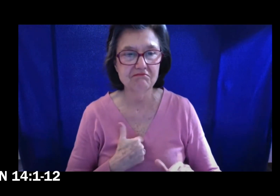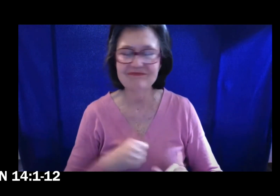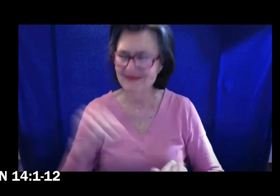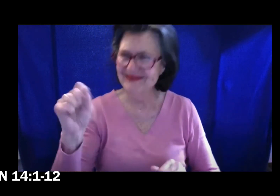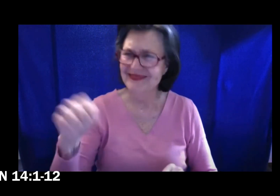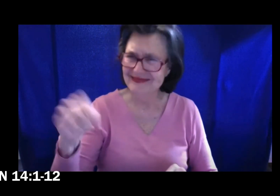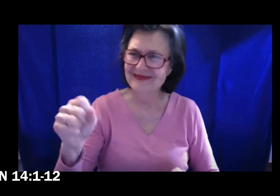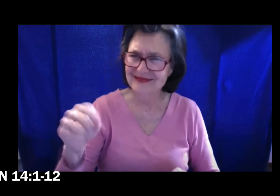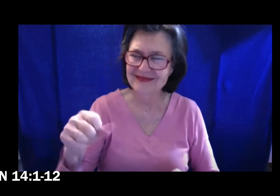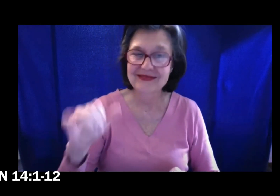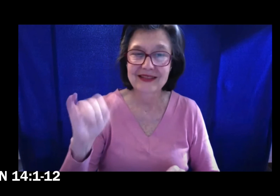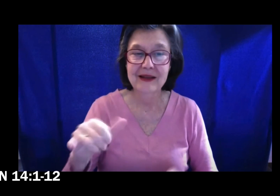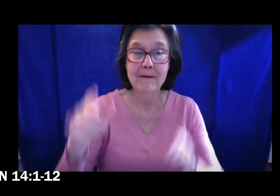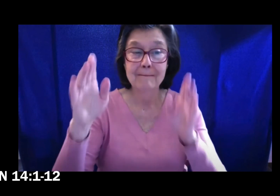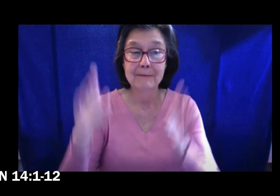will do greater ones than these